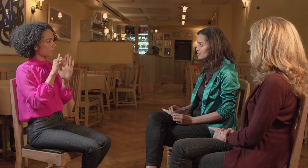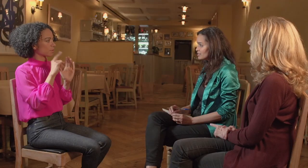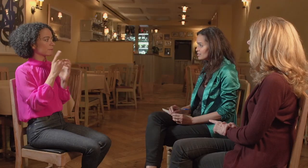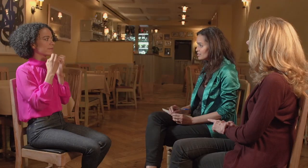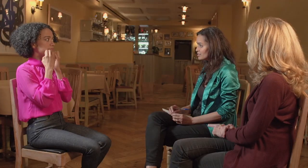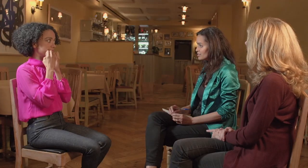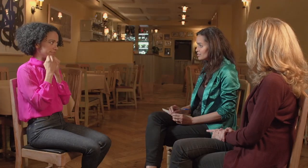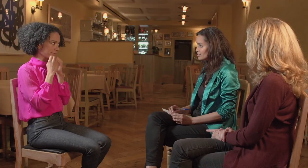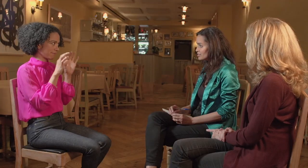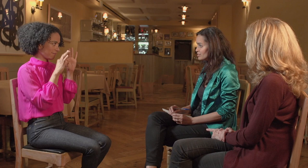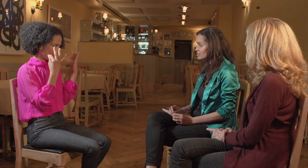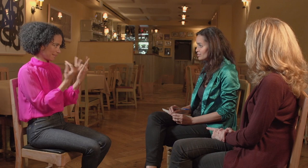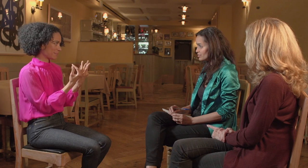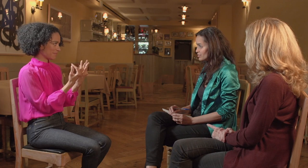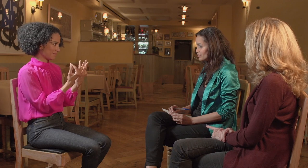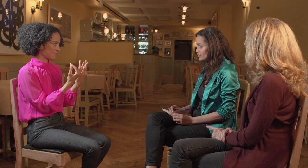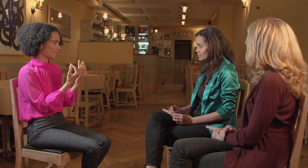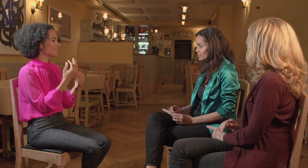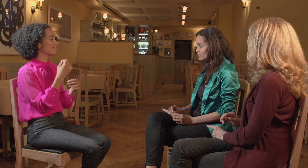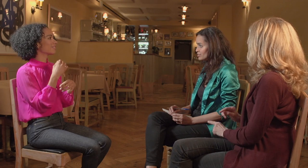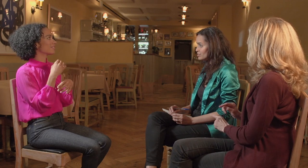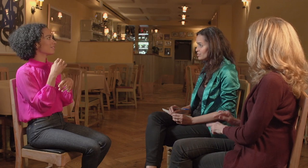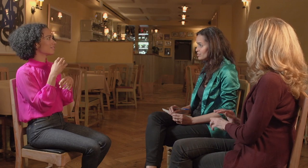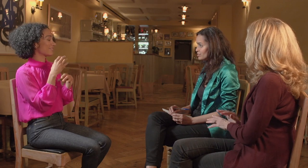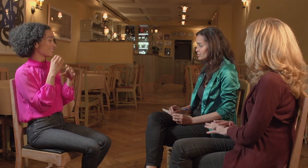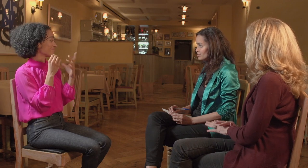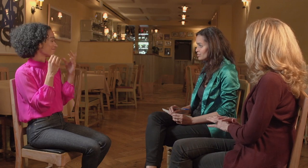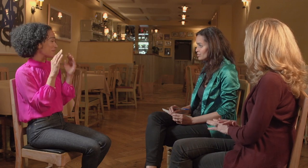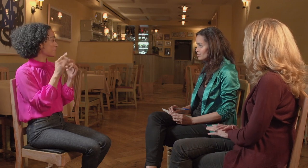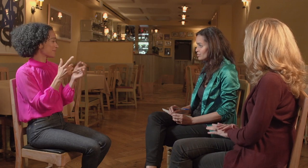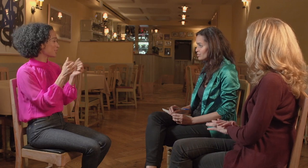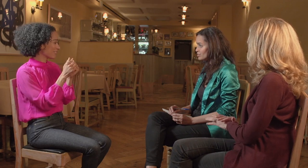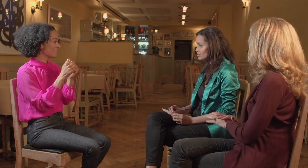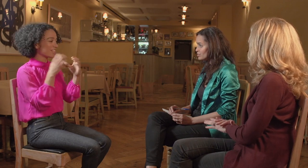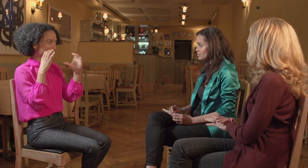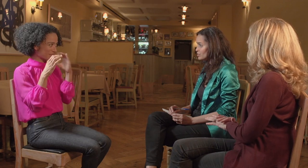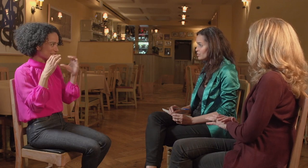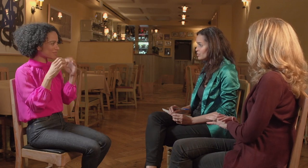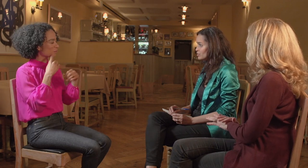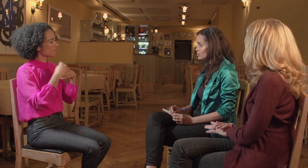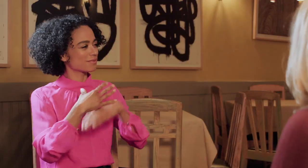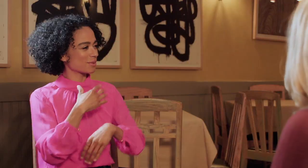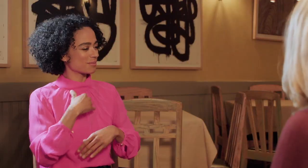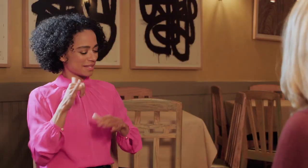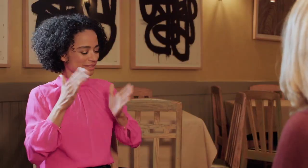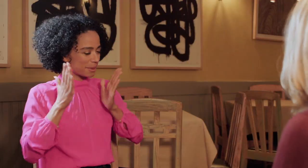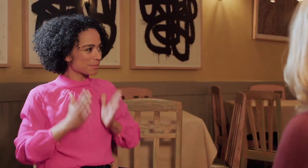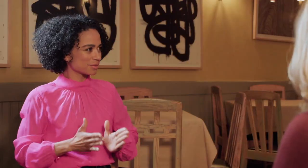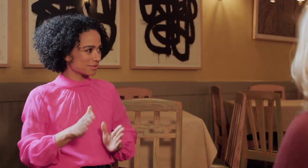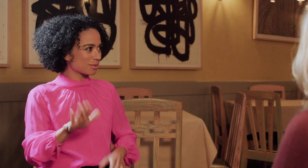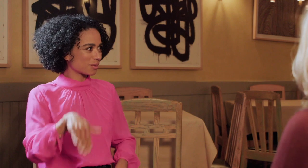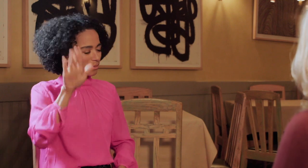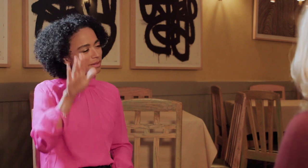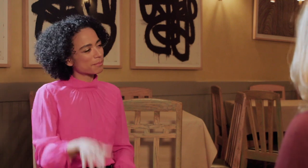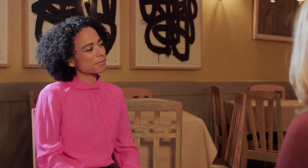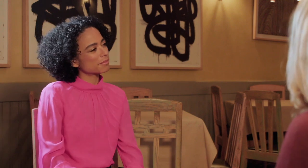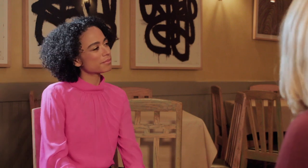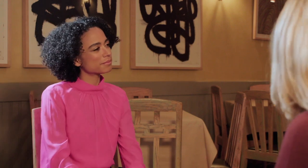Learning sign language came from his family cultural being appreciating bilingualism and that affected